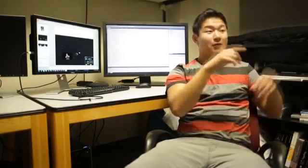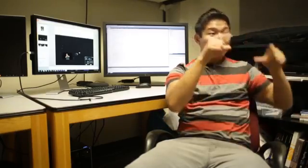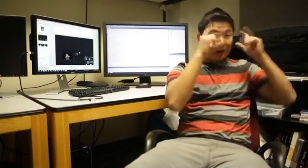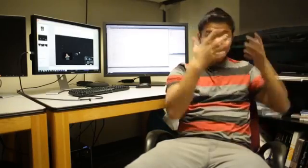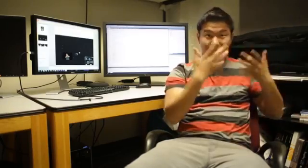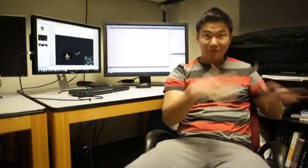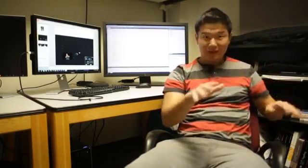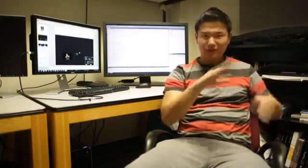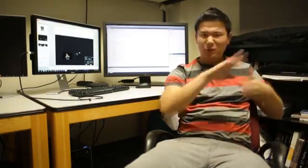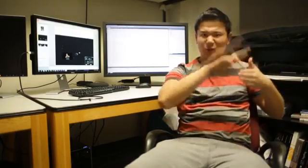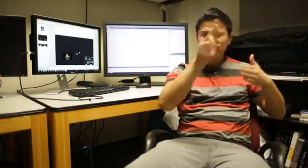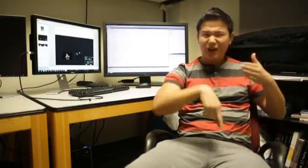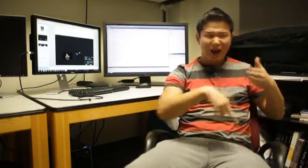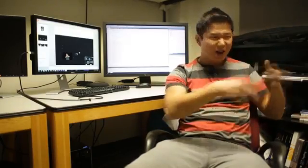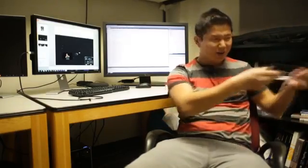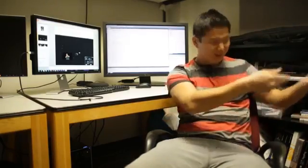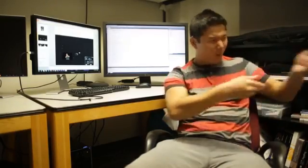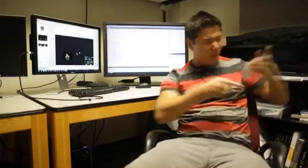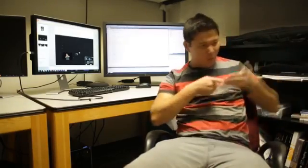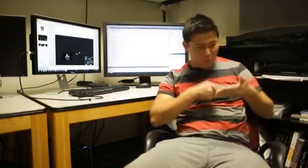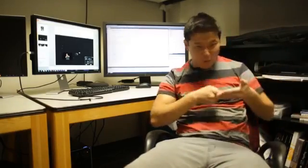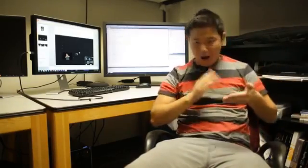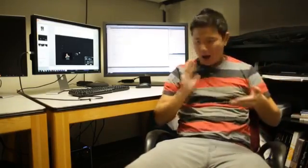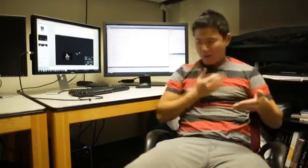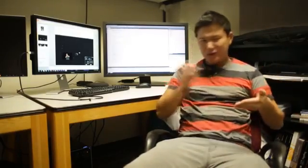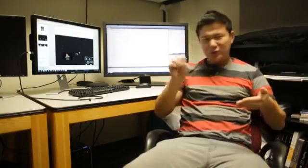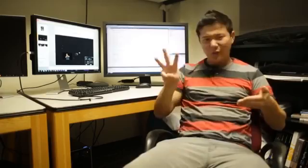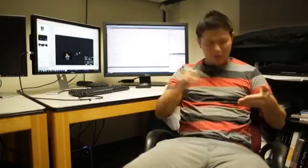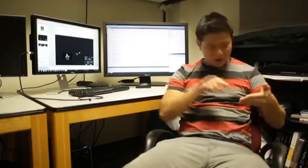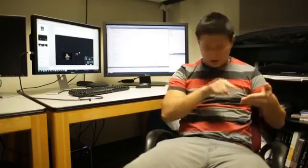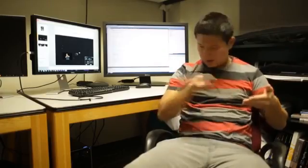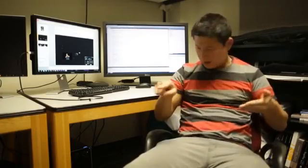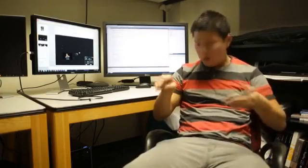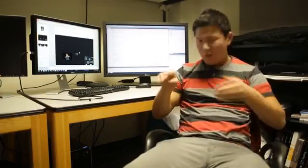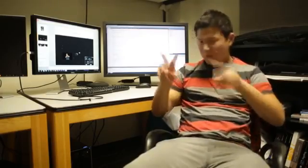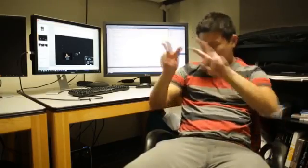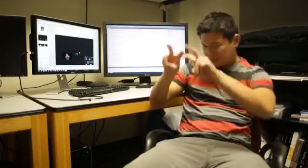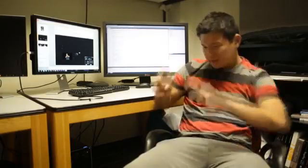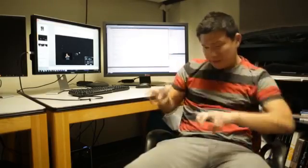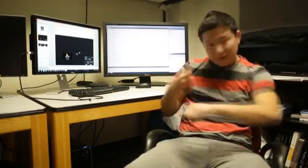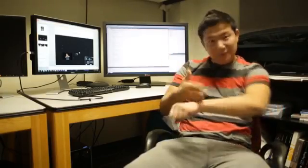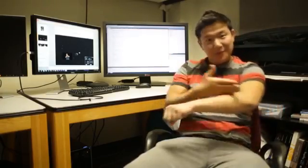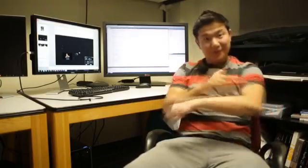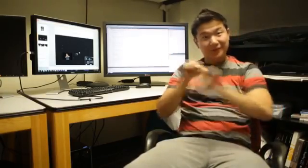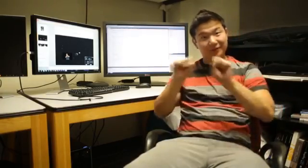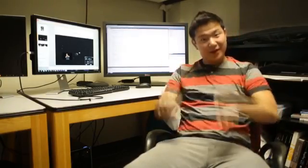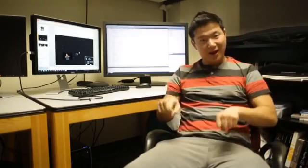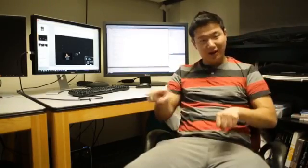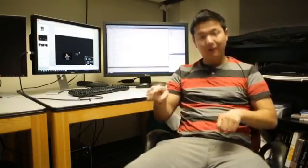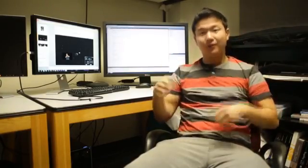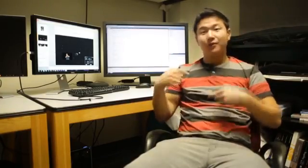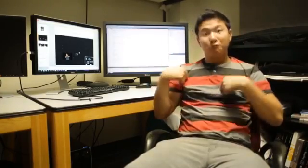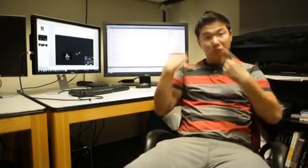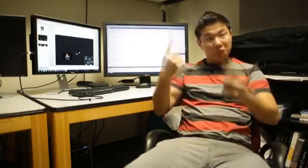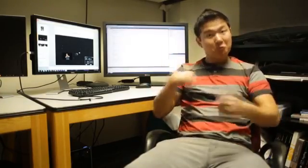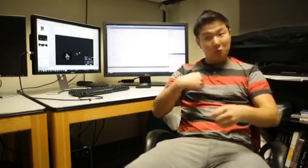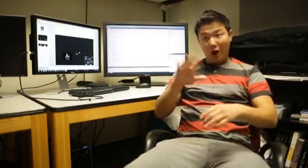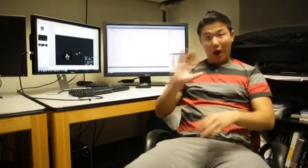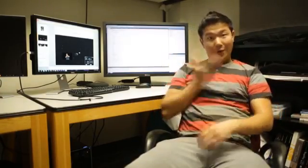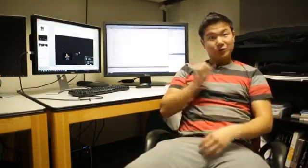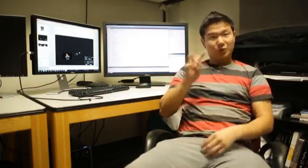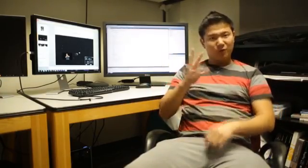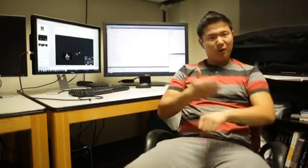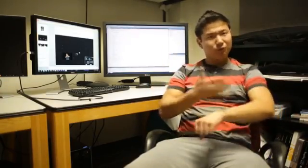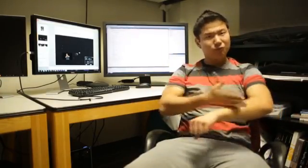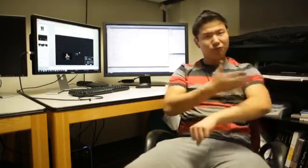In our testing, using the glass and our software, we've gathered and analyzed the results,